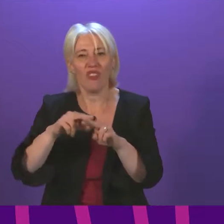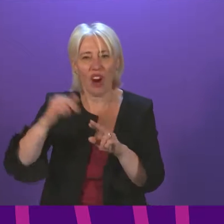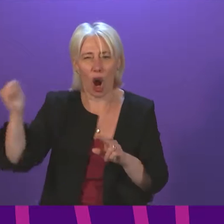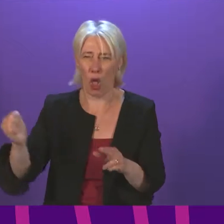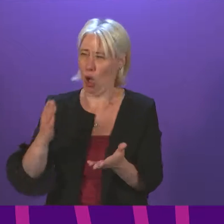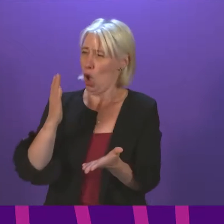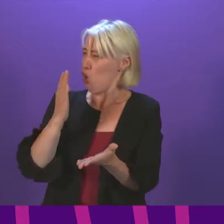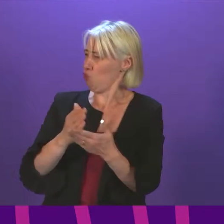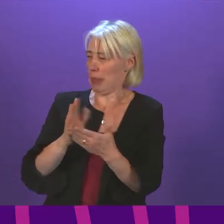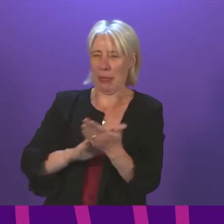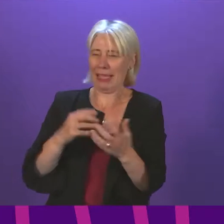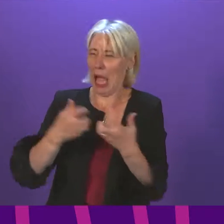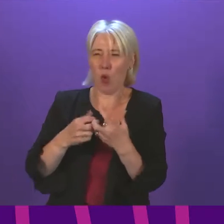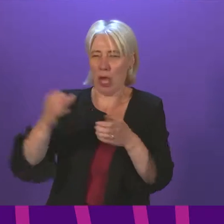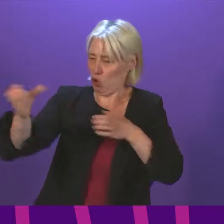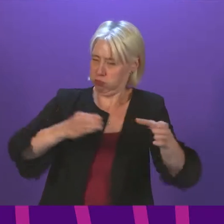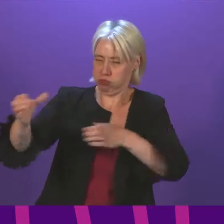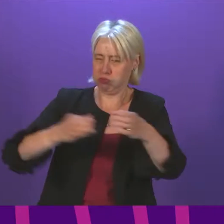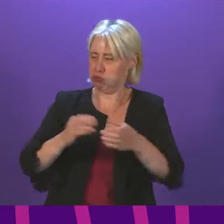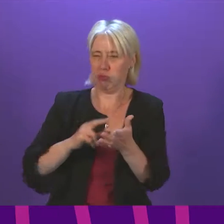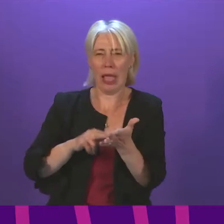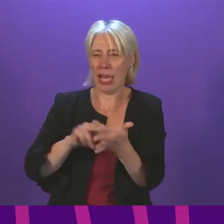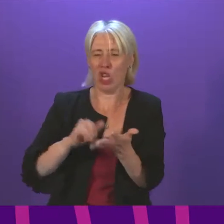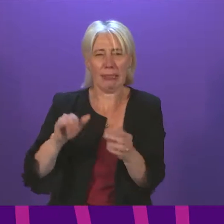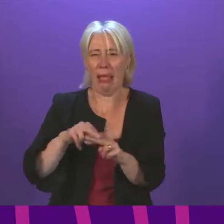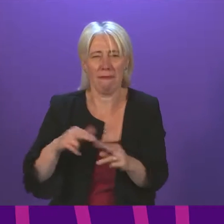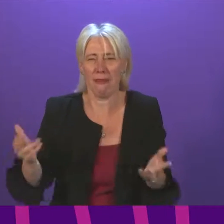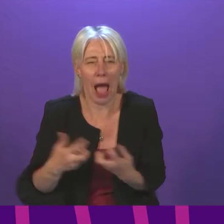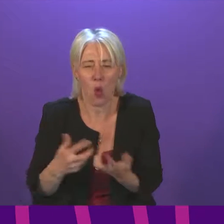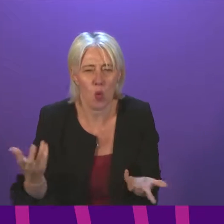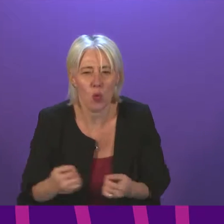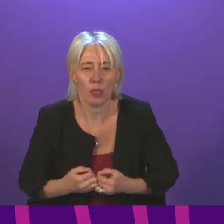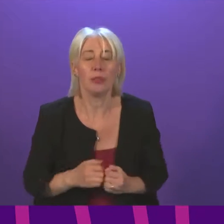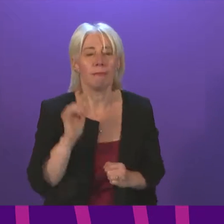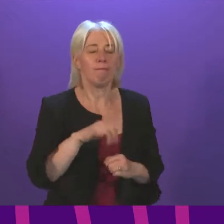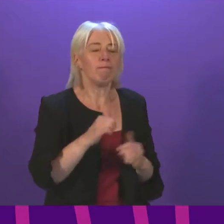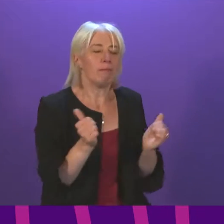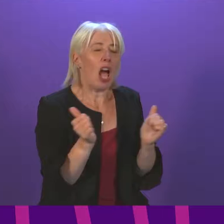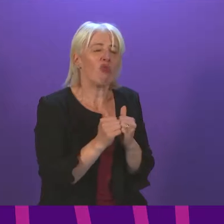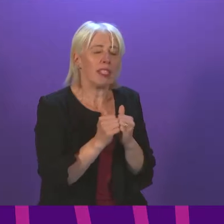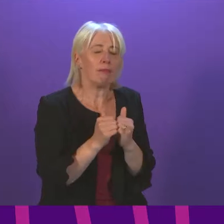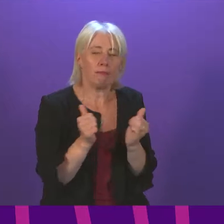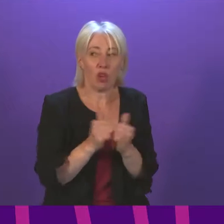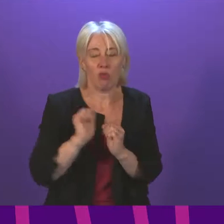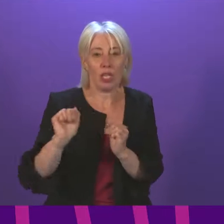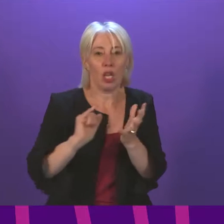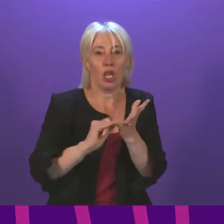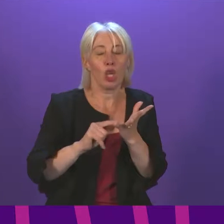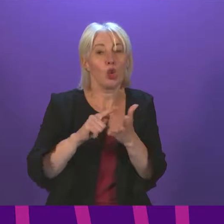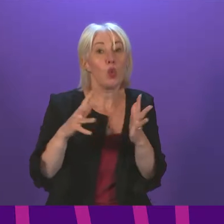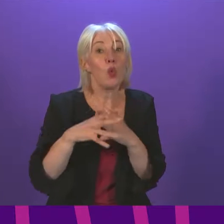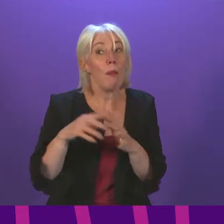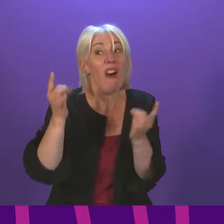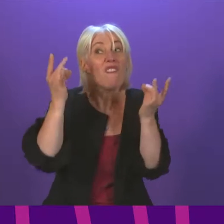undermine recruitment of NHS staff and other key workers? Yes, I do agree, incredibly, Ms Webber forgot to